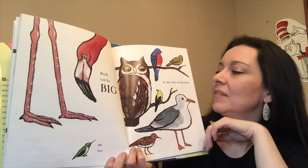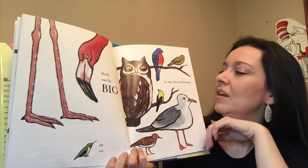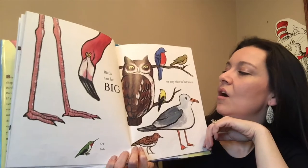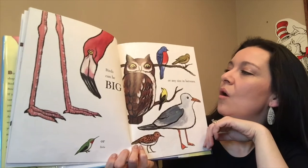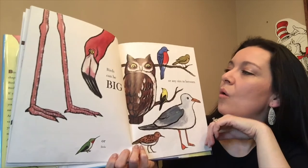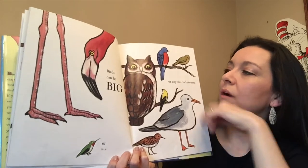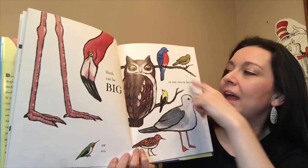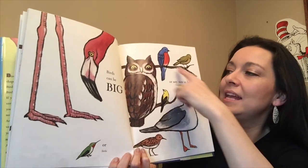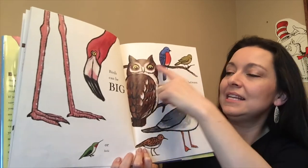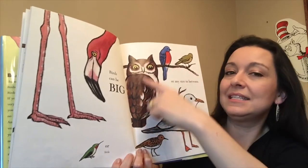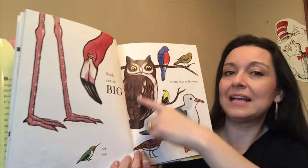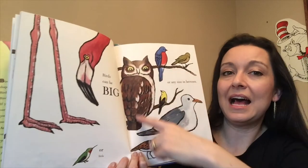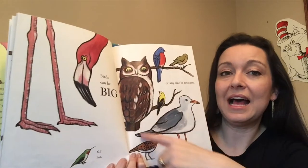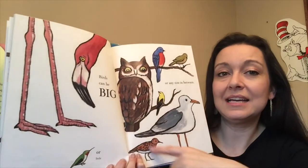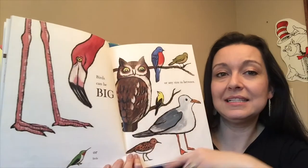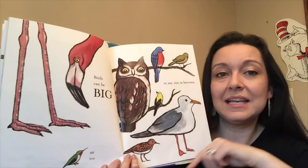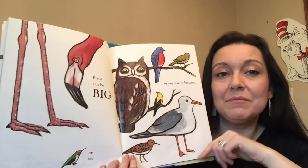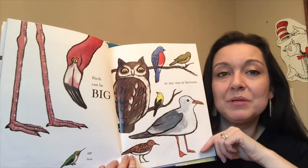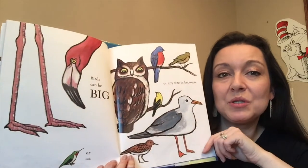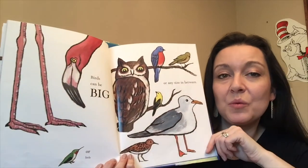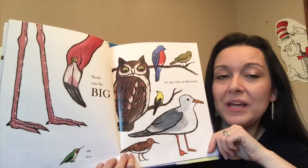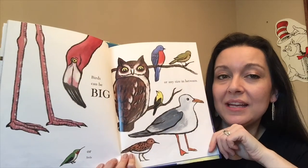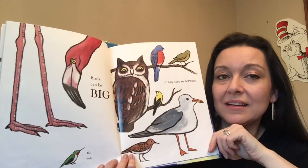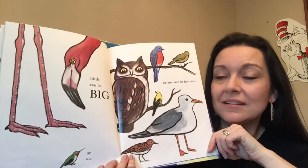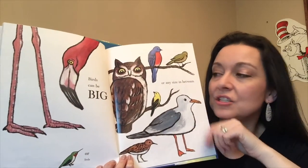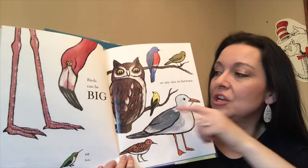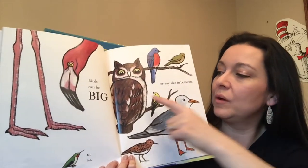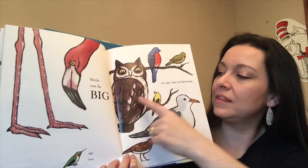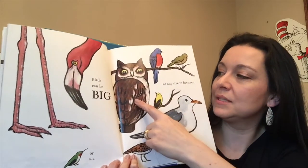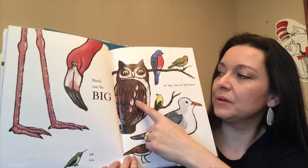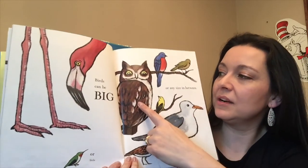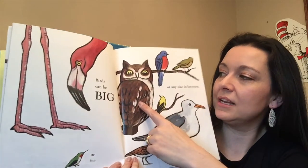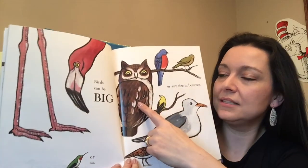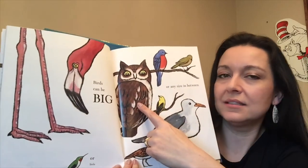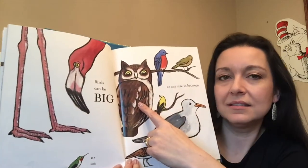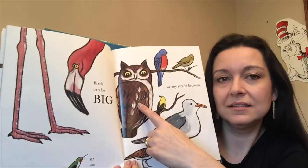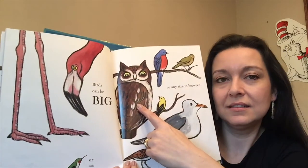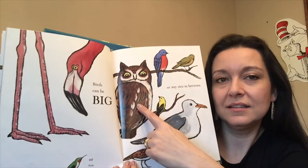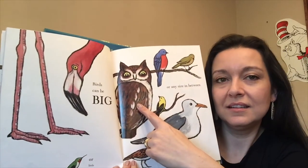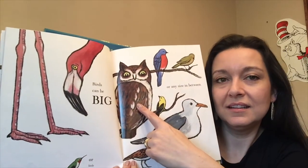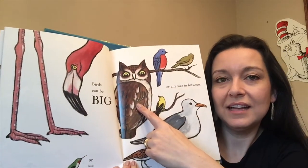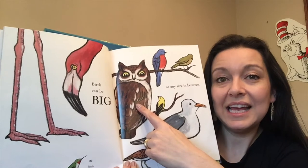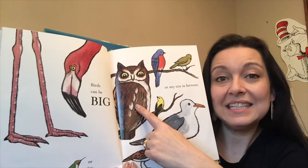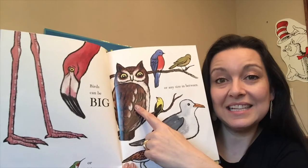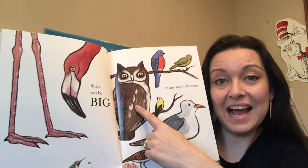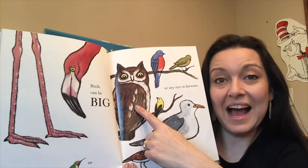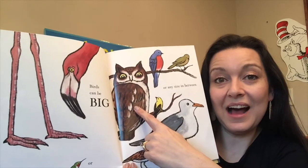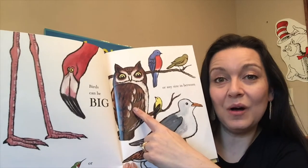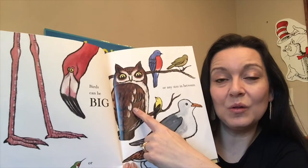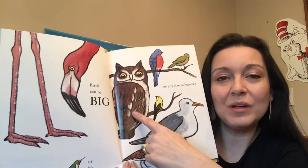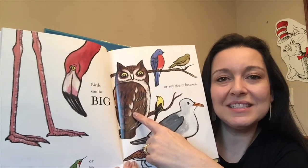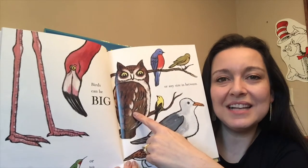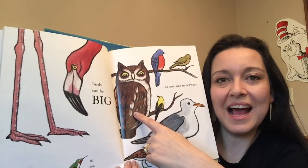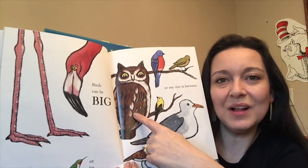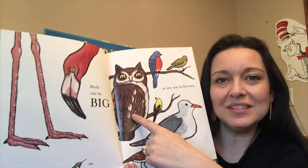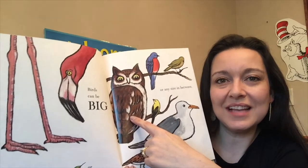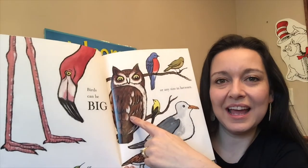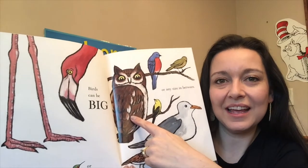or any size in between do you know what this bird is it's an owl what does an owl say